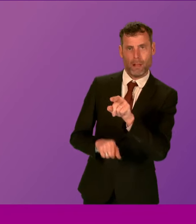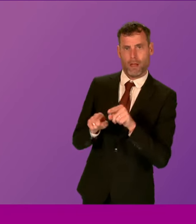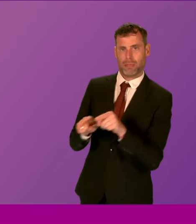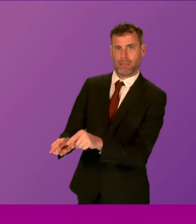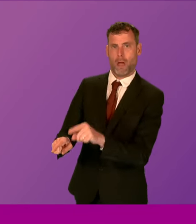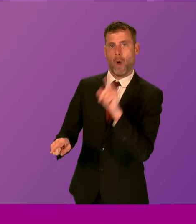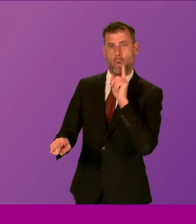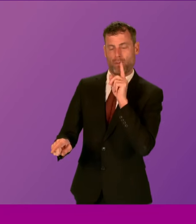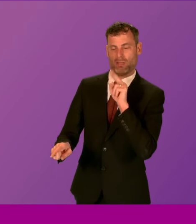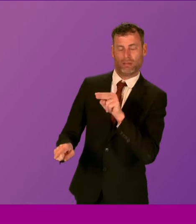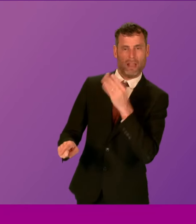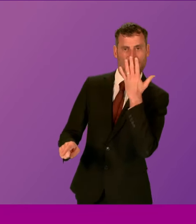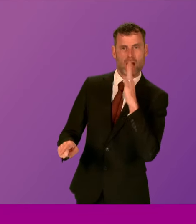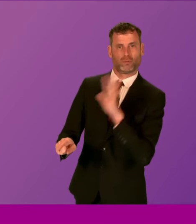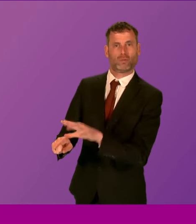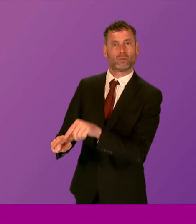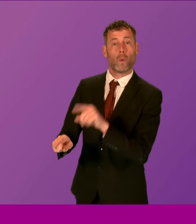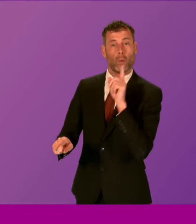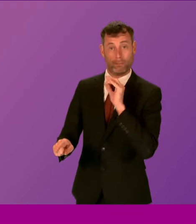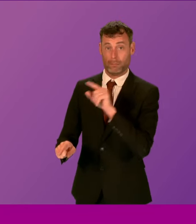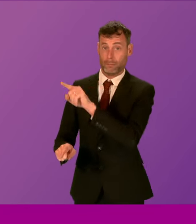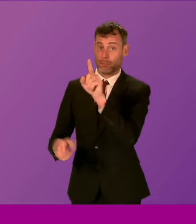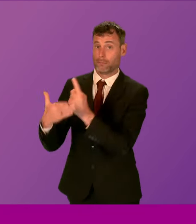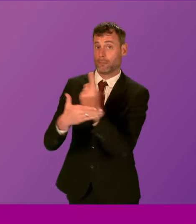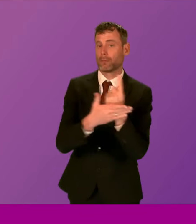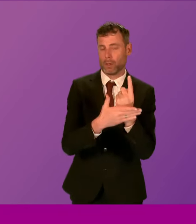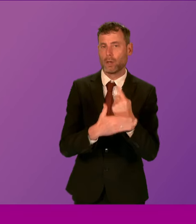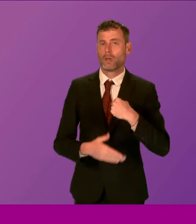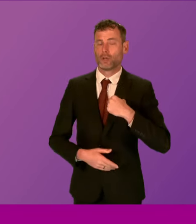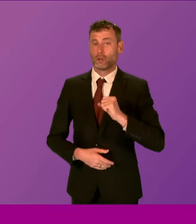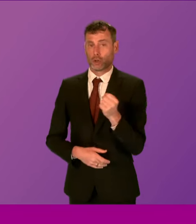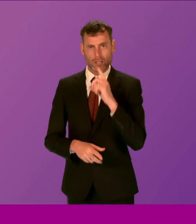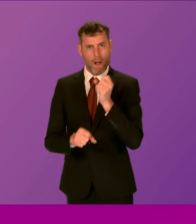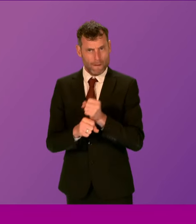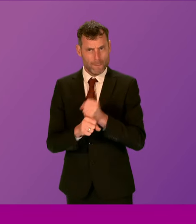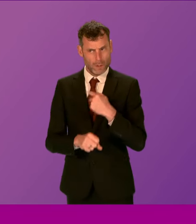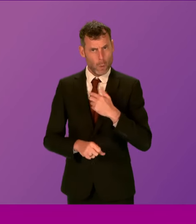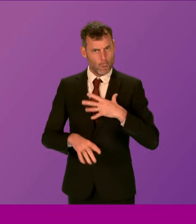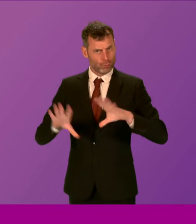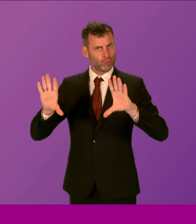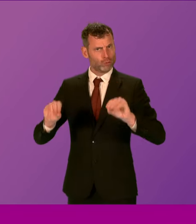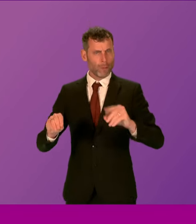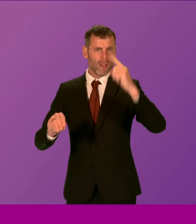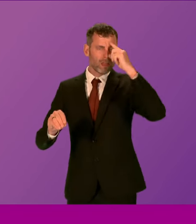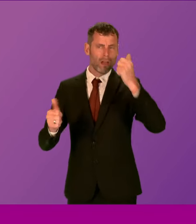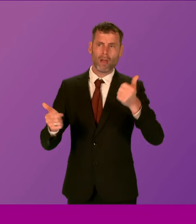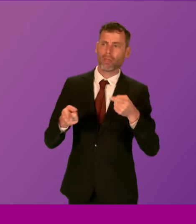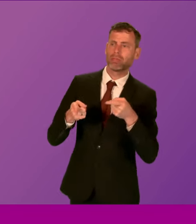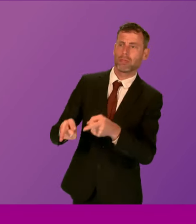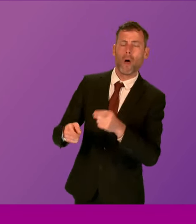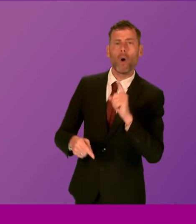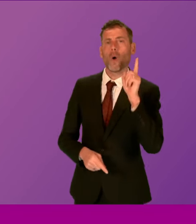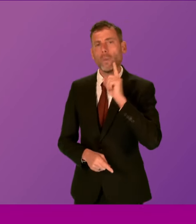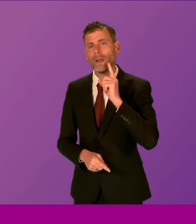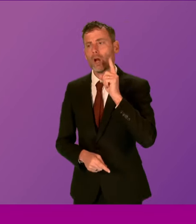around some of the actions that the Scottish Government is taking forward to tackle violence against women and girls. I will hope to bring a debate to this